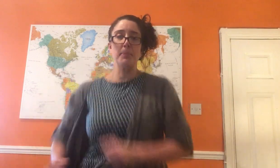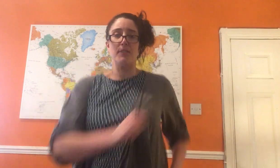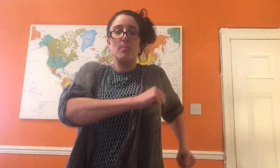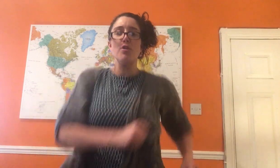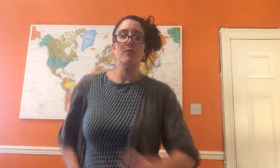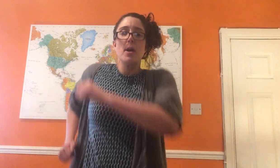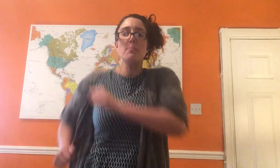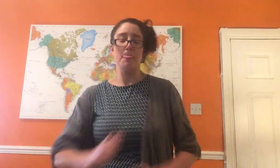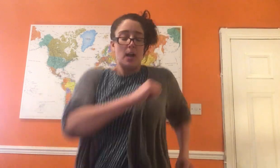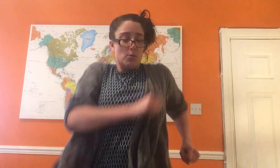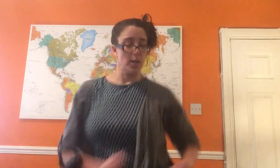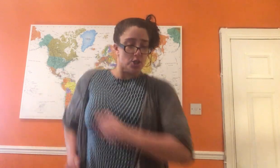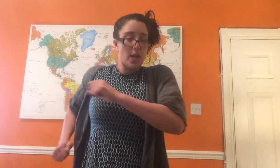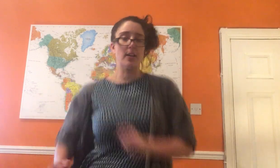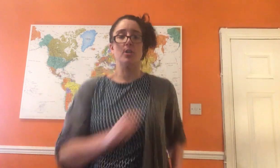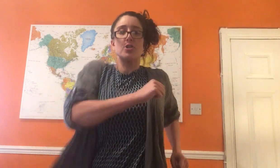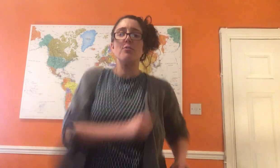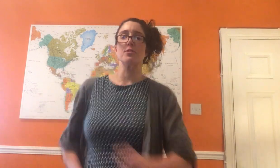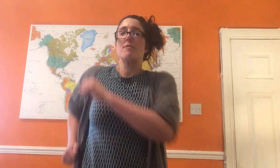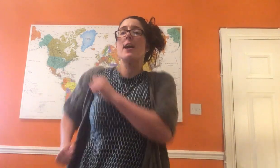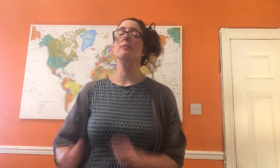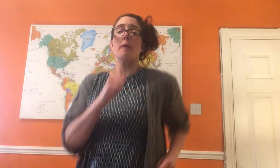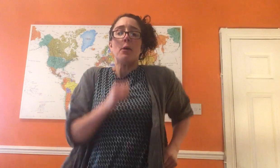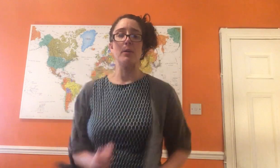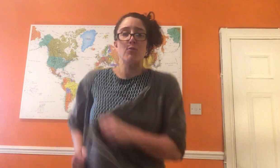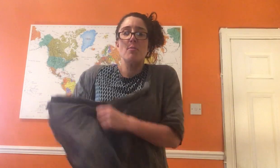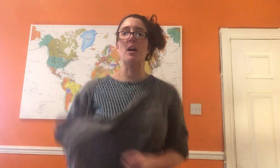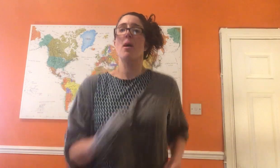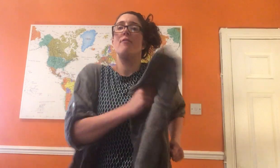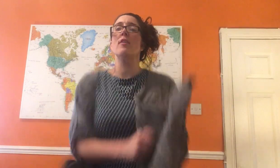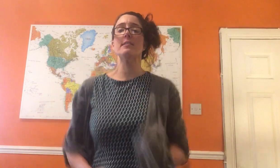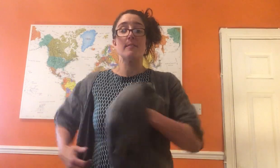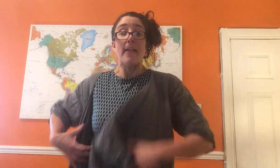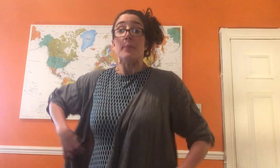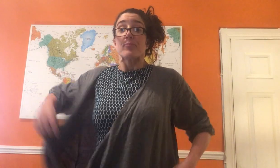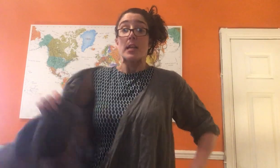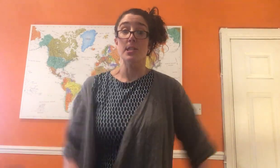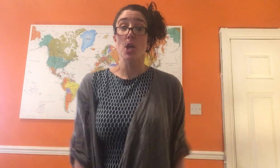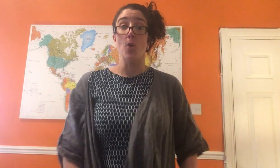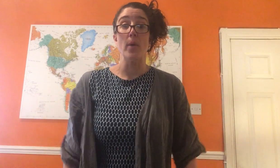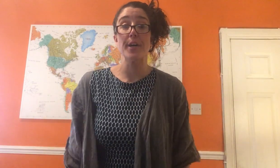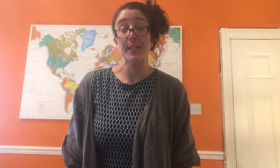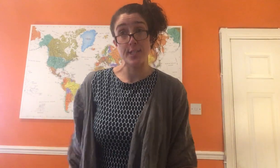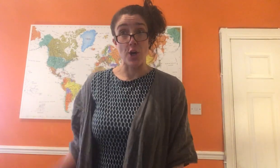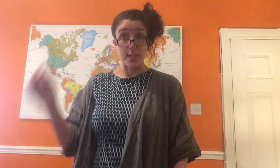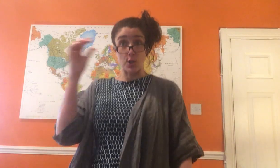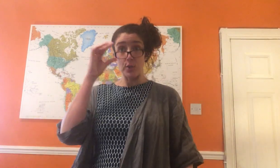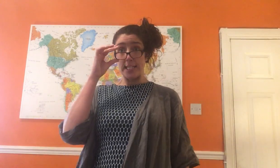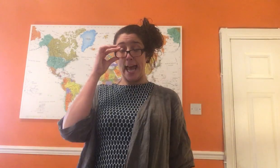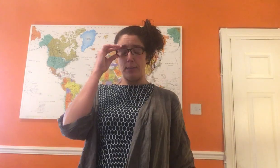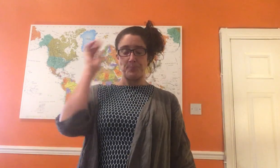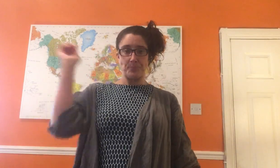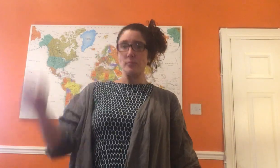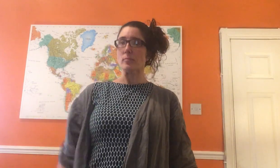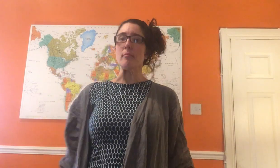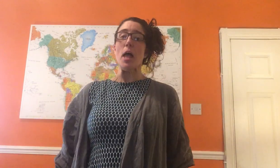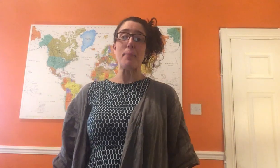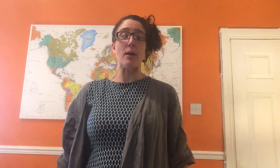a bit of movement. We're going to shake our shoulders around. We've warmed up our voice. So we are going to start a song today about